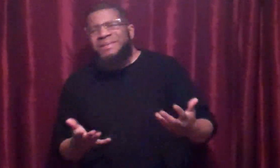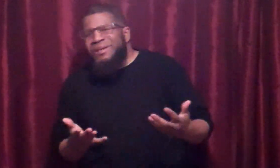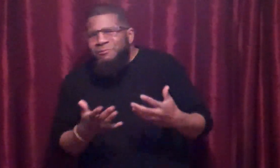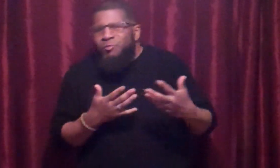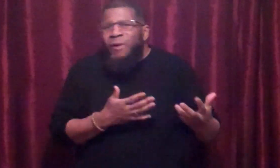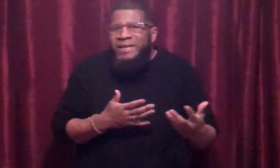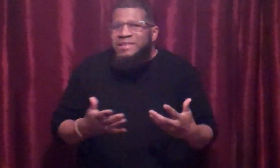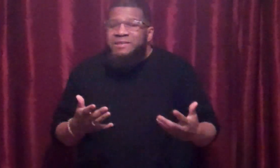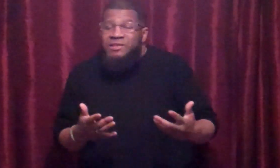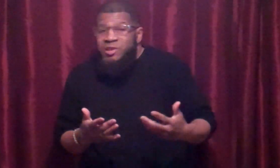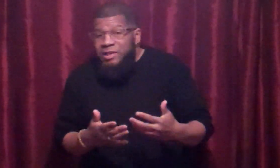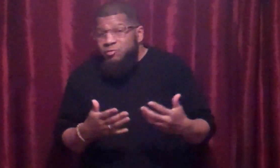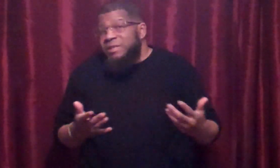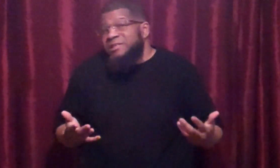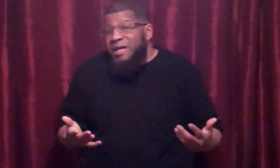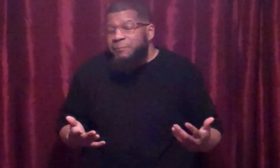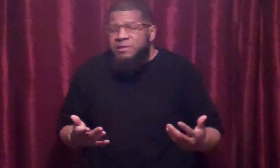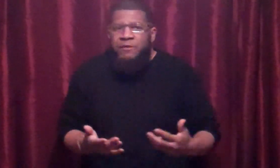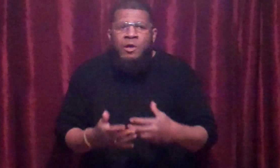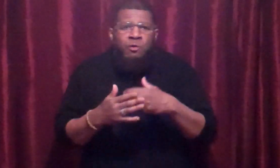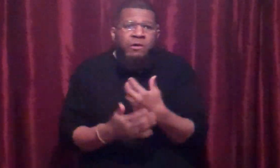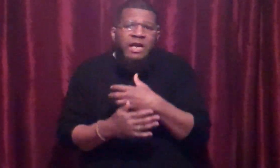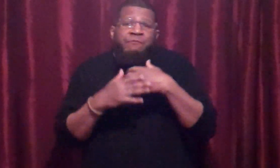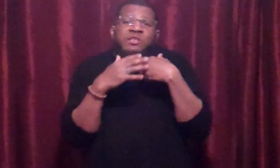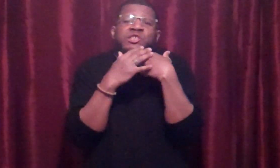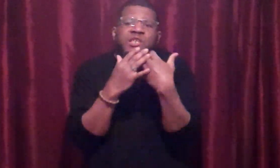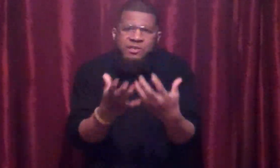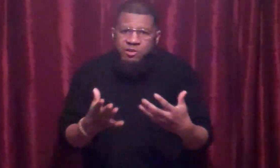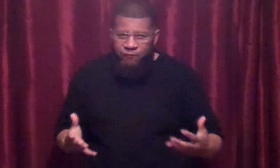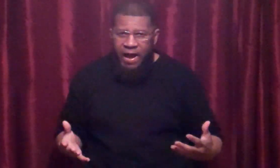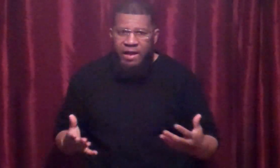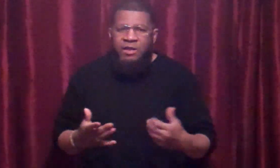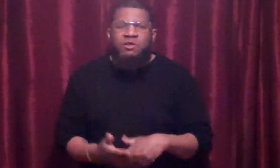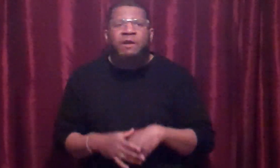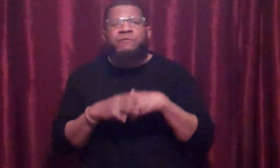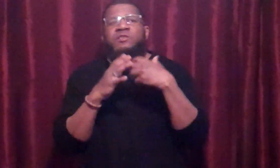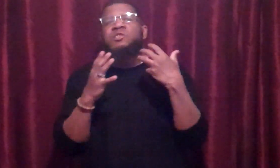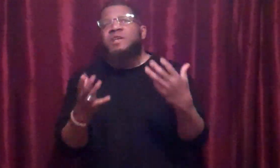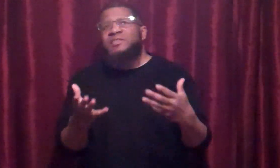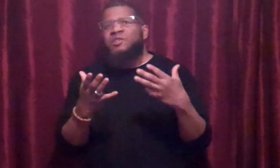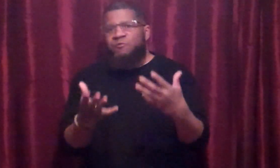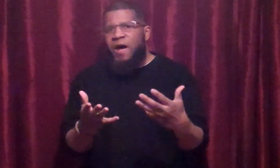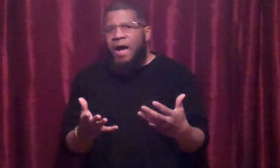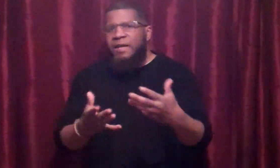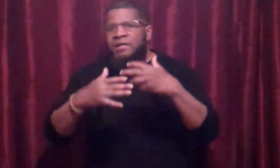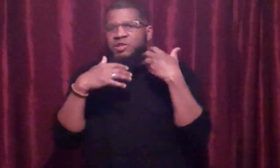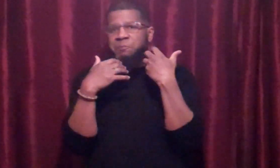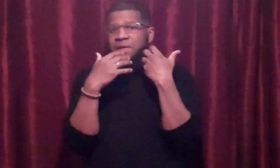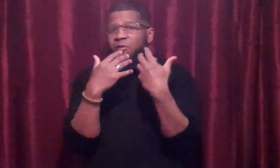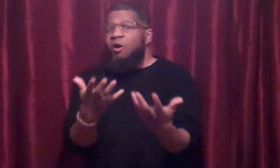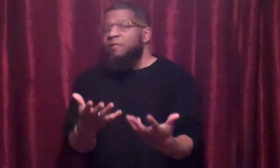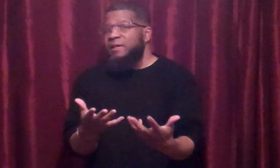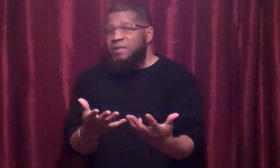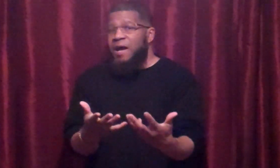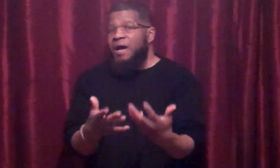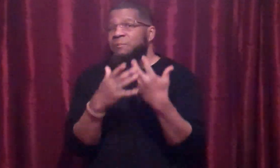you know, why take that chance and get stomped to death? Well, you have to justify. You have to justify spending all that time